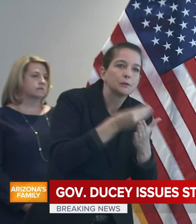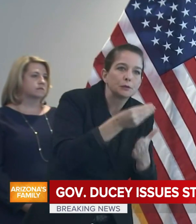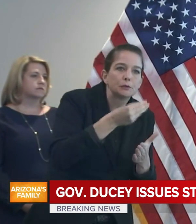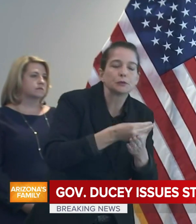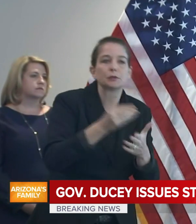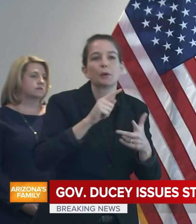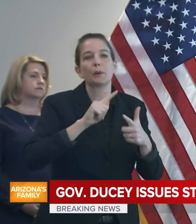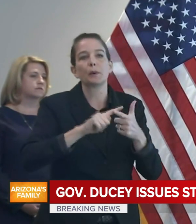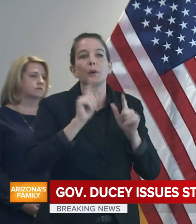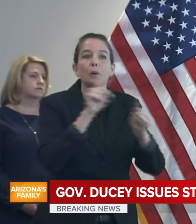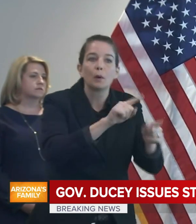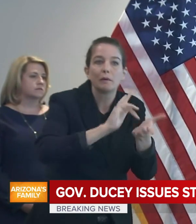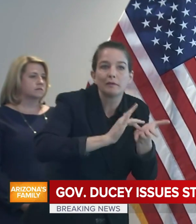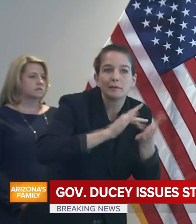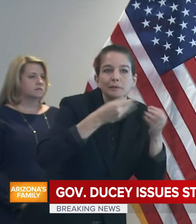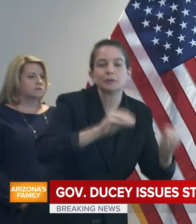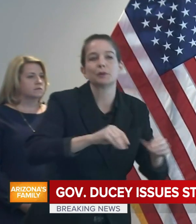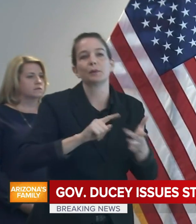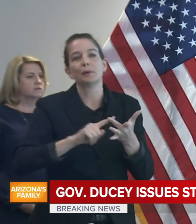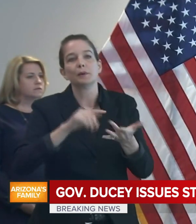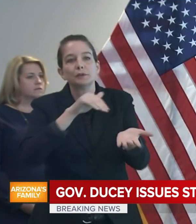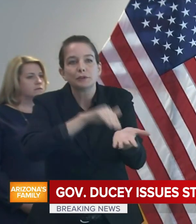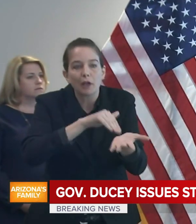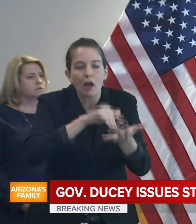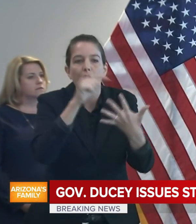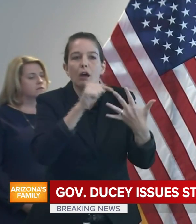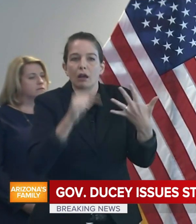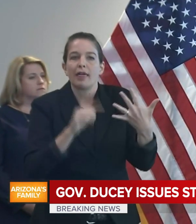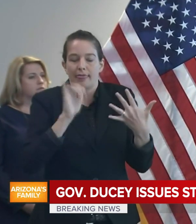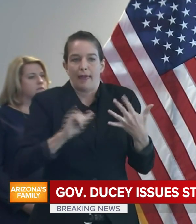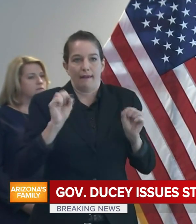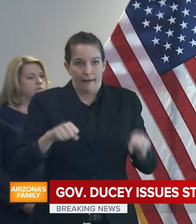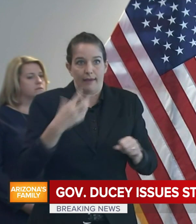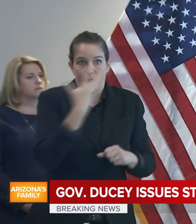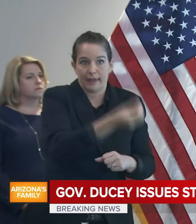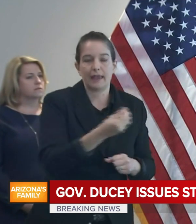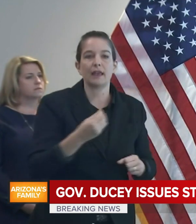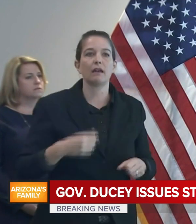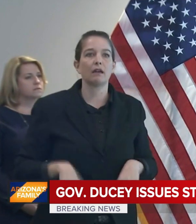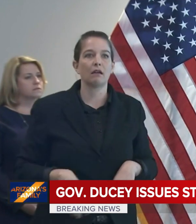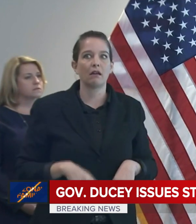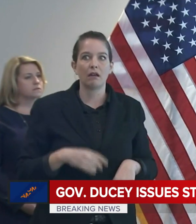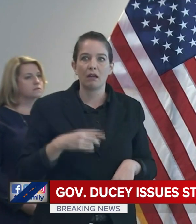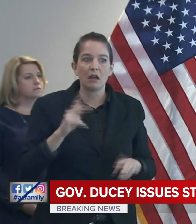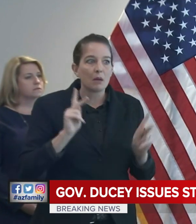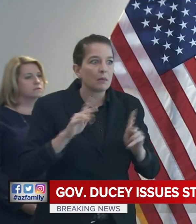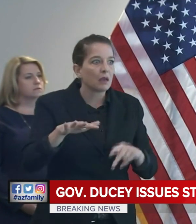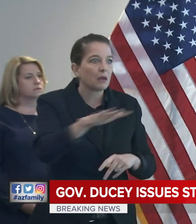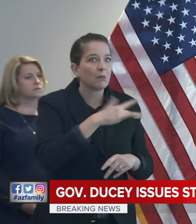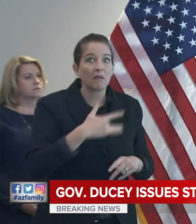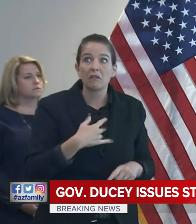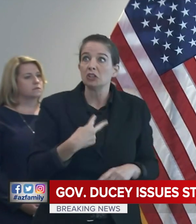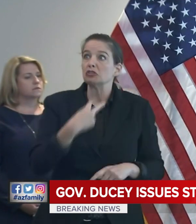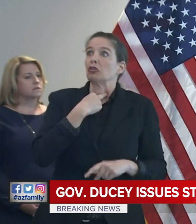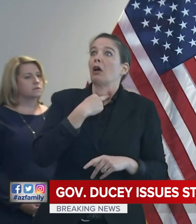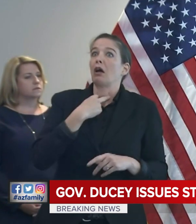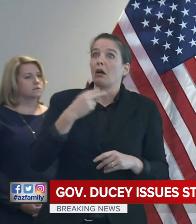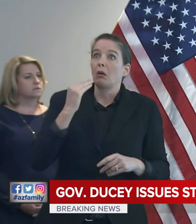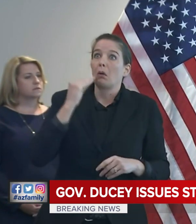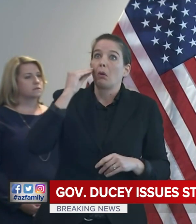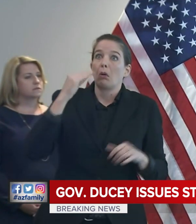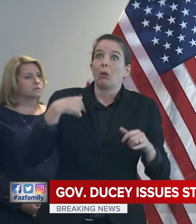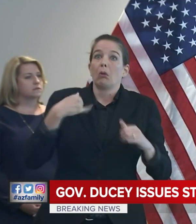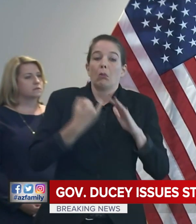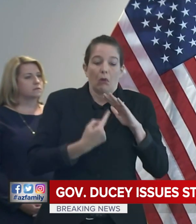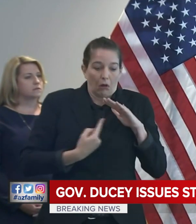We do not want people to feel trapped or isolated in their homes. The weather is beautiful right now. Find a way to